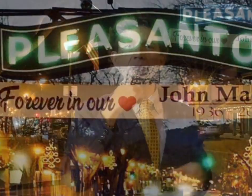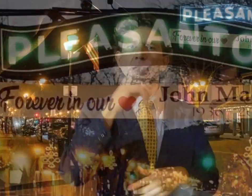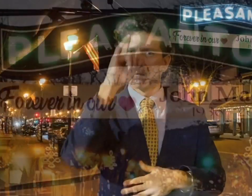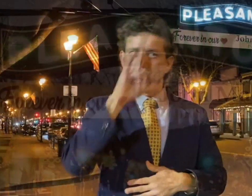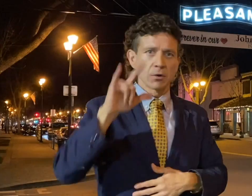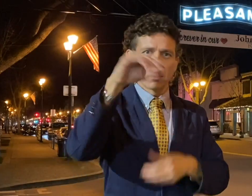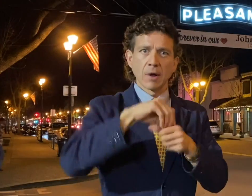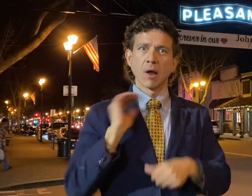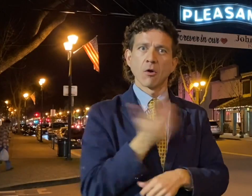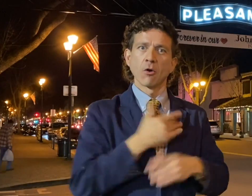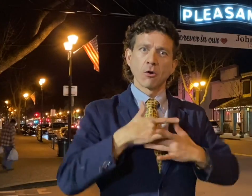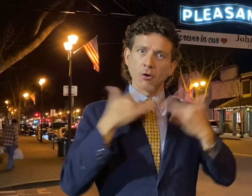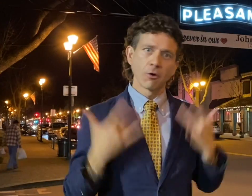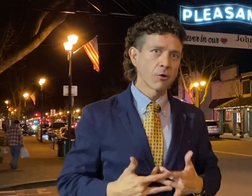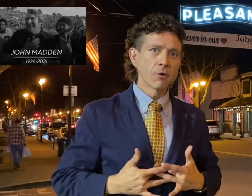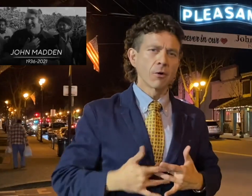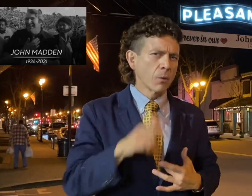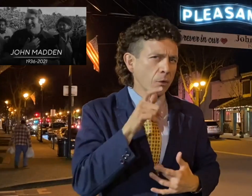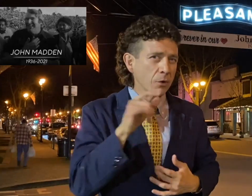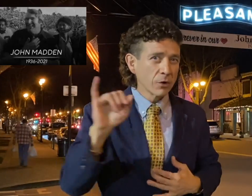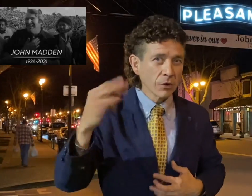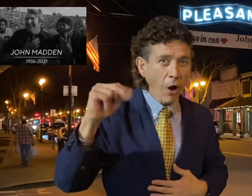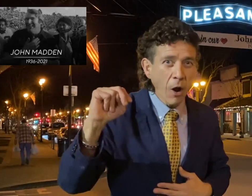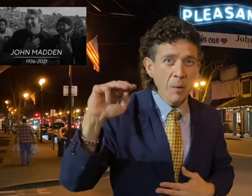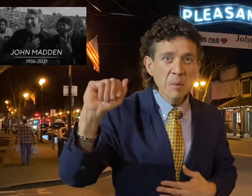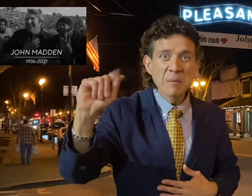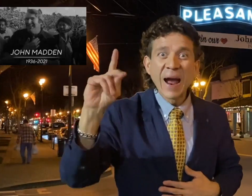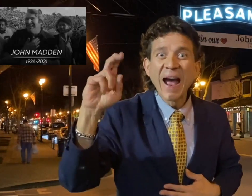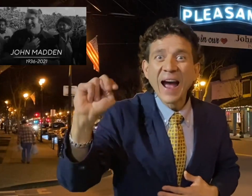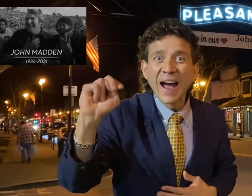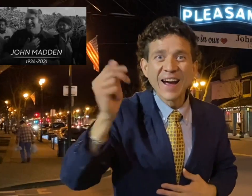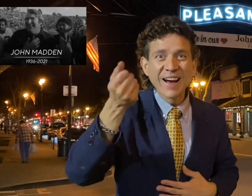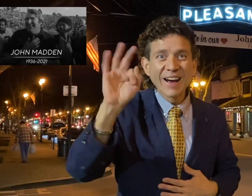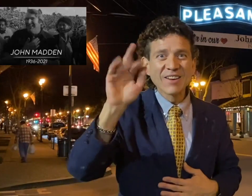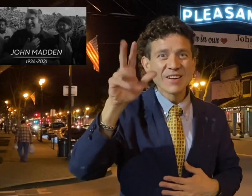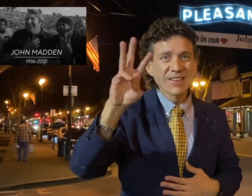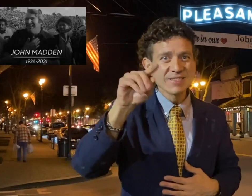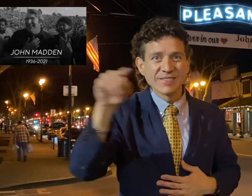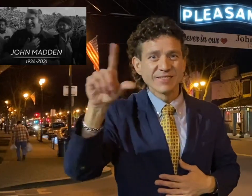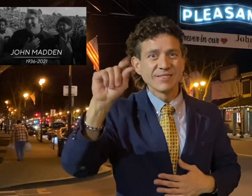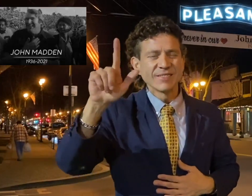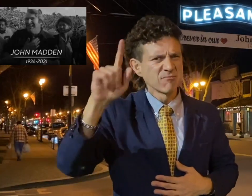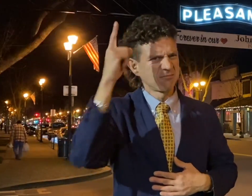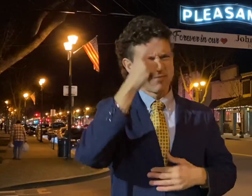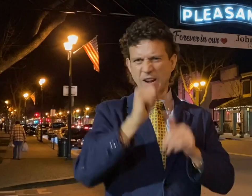Forever in our hearts, John Madden, 1936-2021.